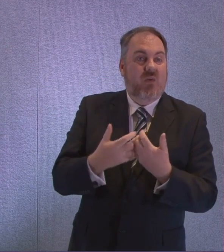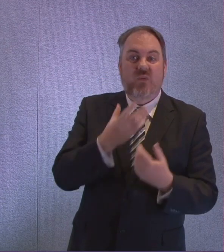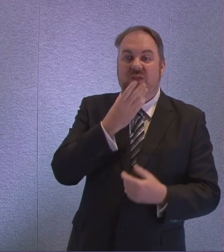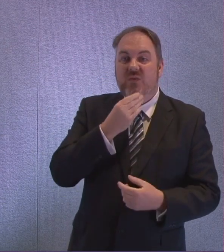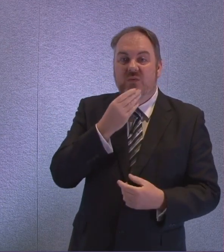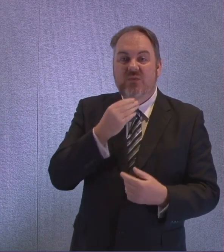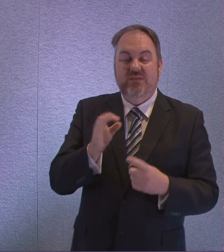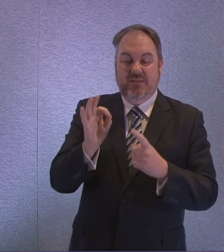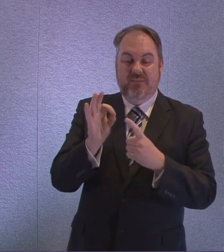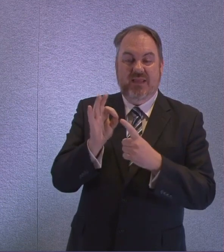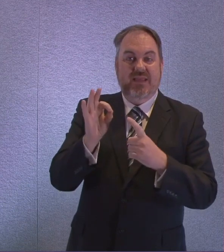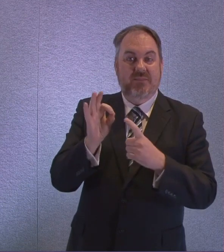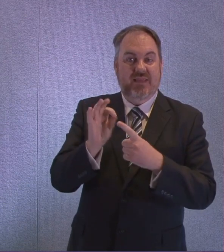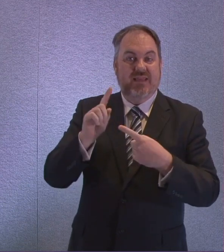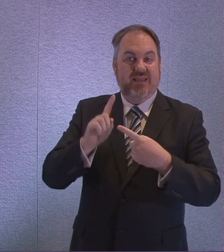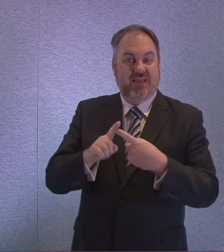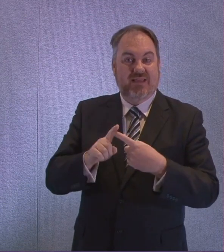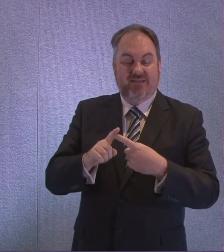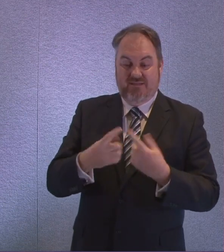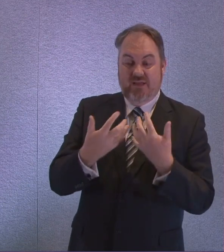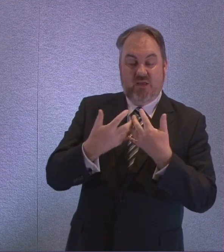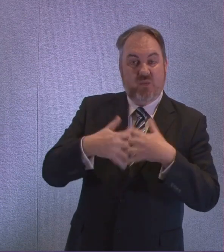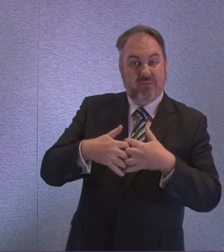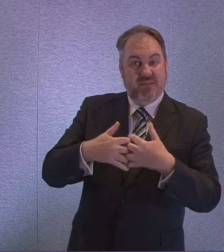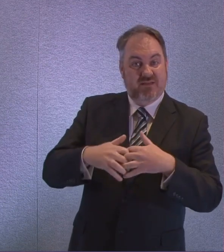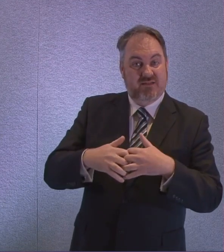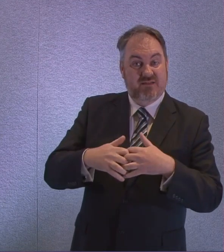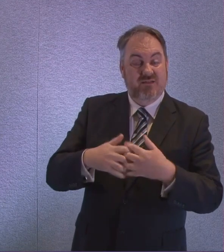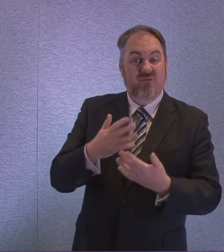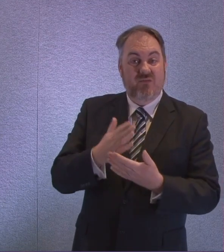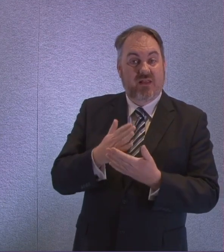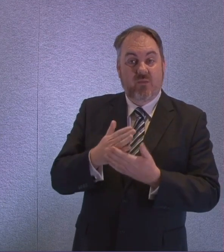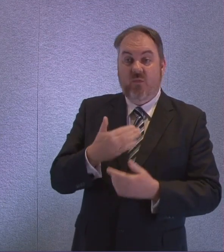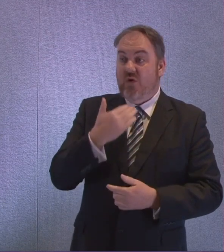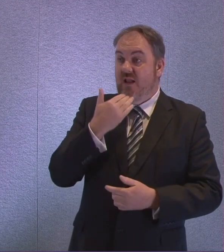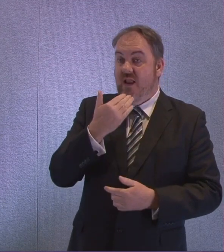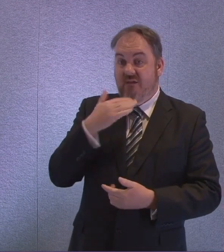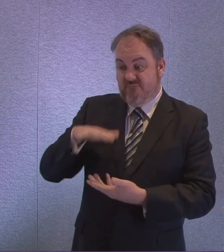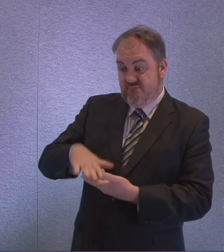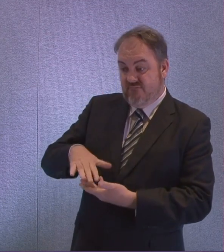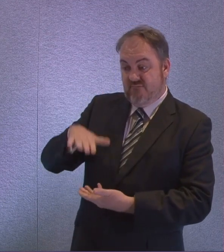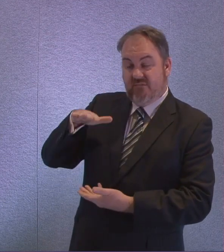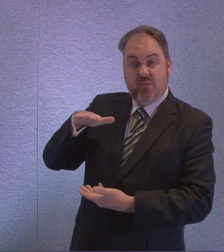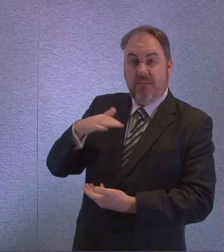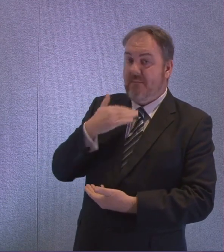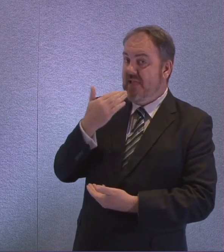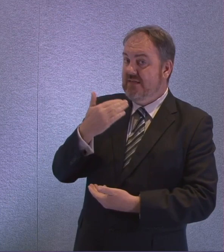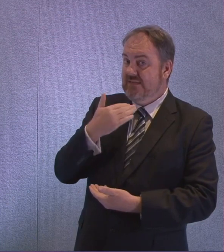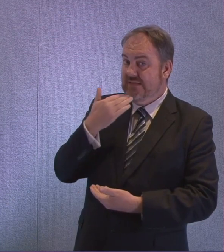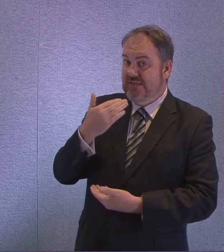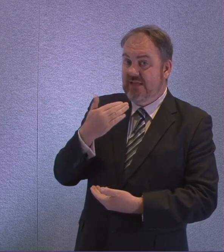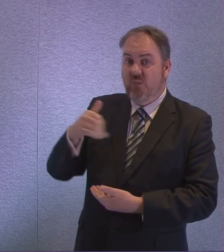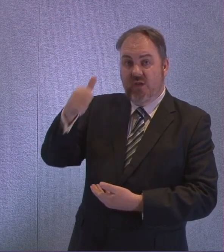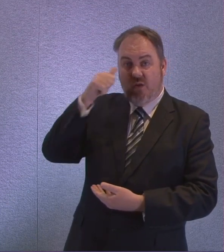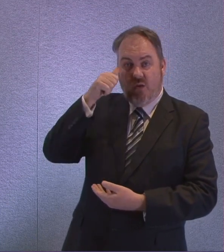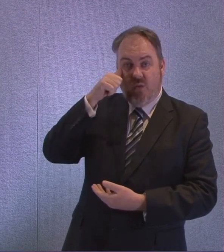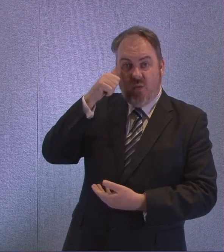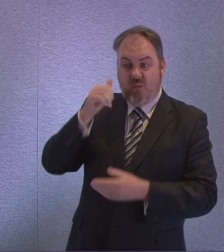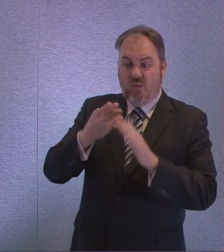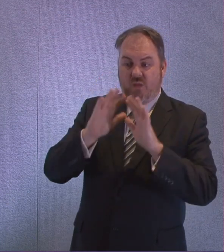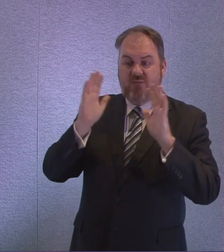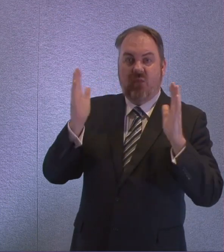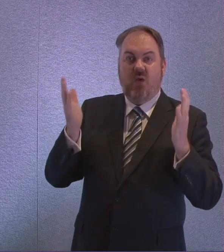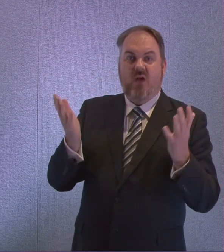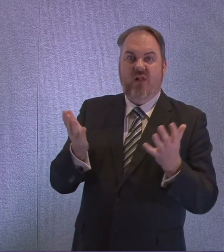concerns raised about the quality. So very briefly, we do have adequate supplies. We're not complacent about that. There are global pressures